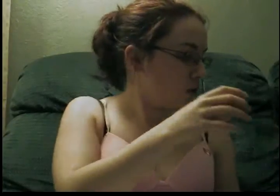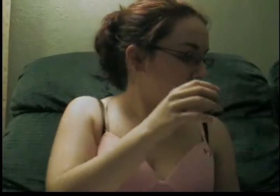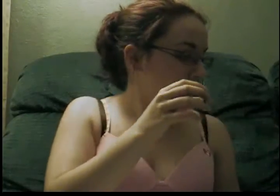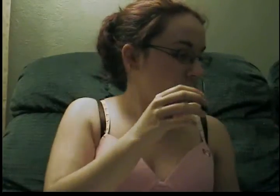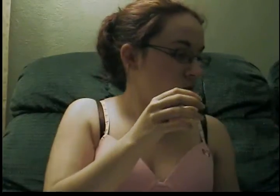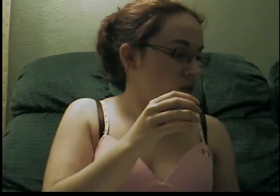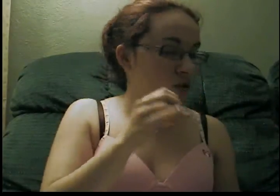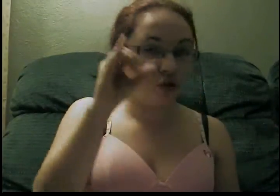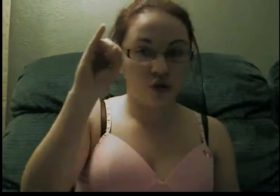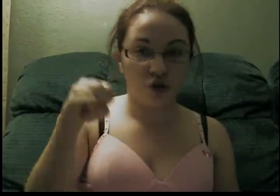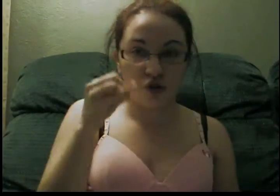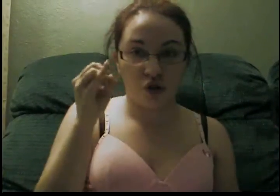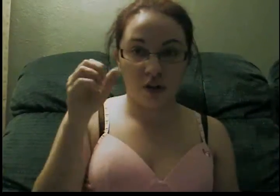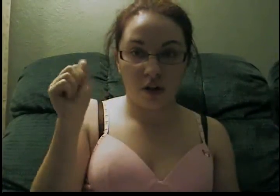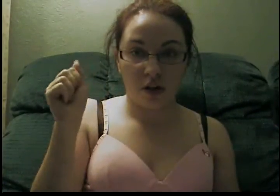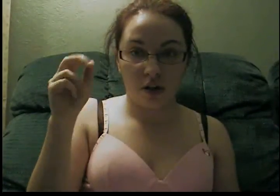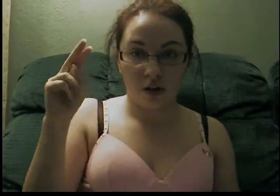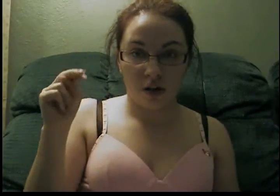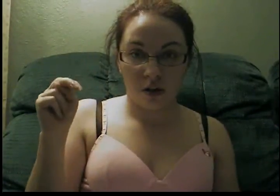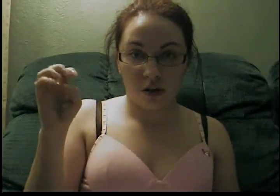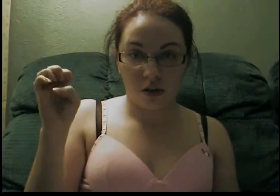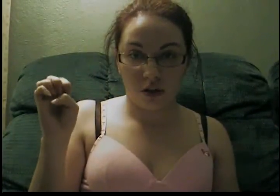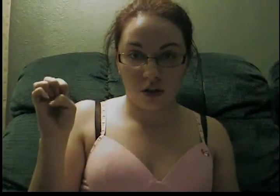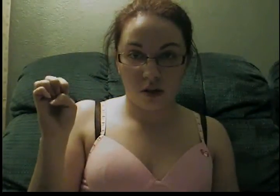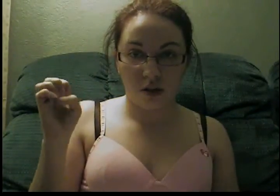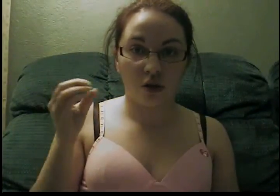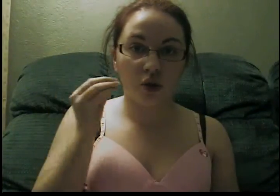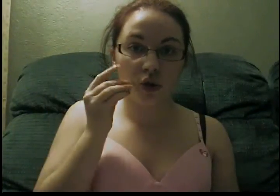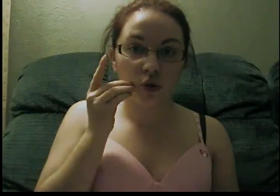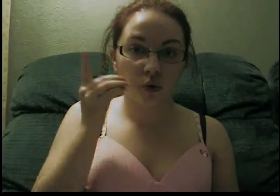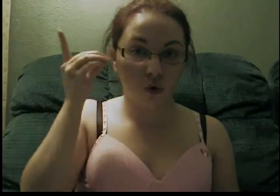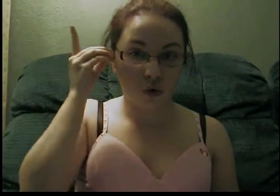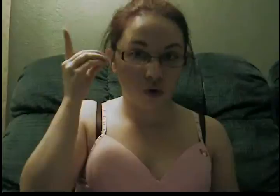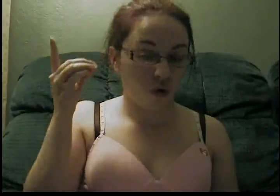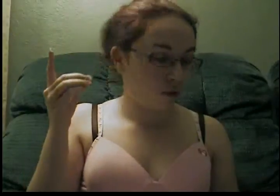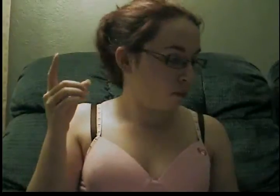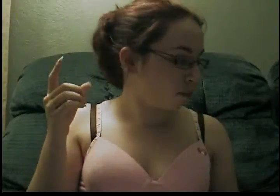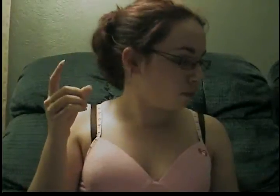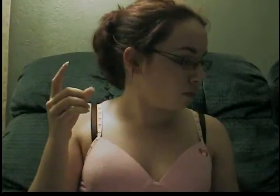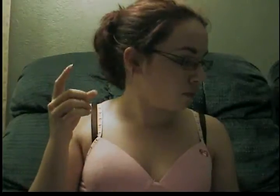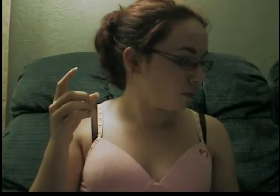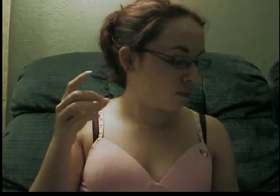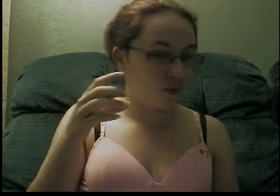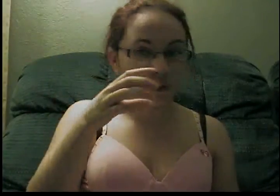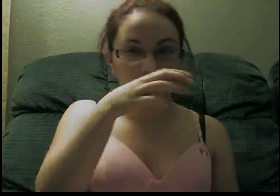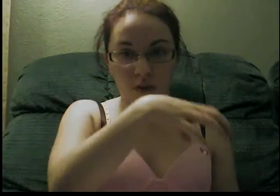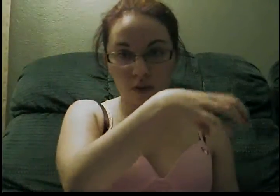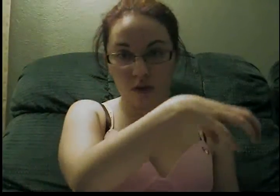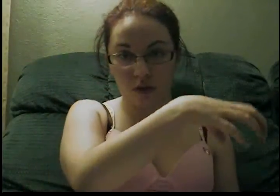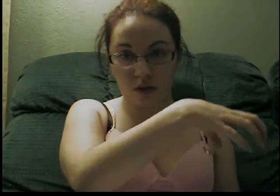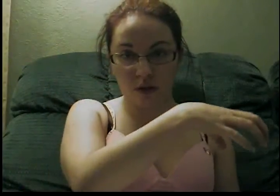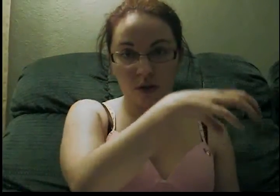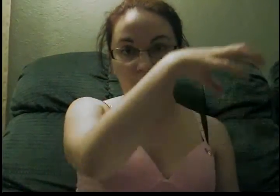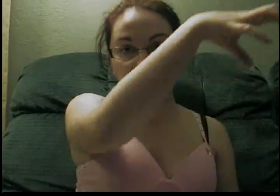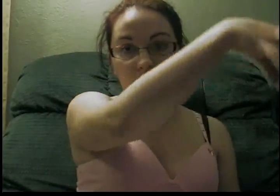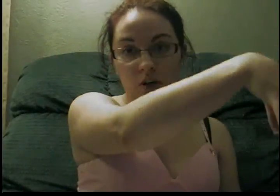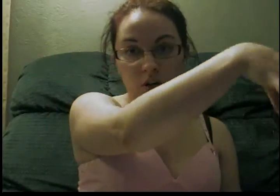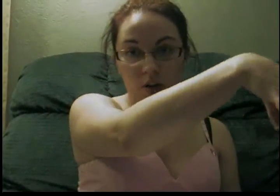for a special foreclosure prevention seminar. You must register to reserve a seat. So visit www.pfho.org or call